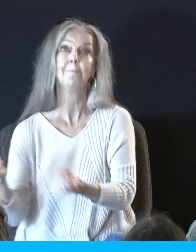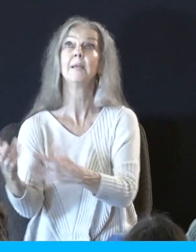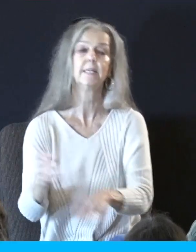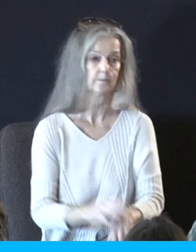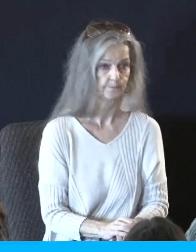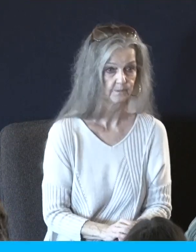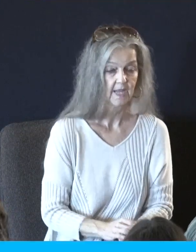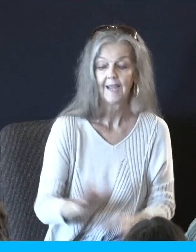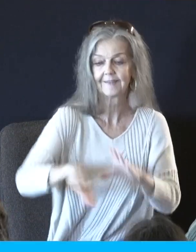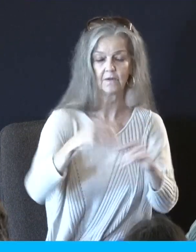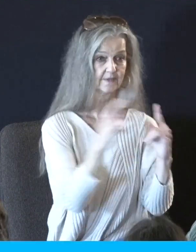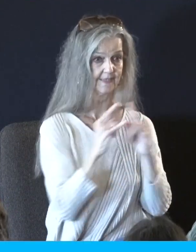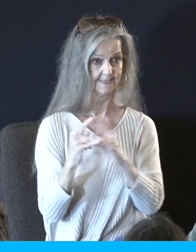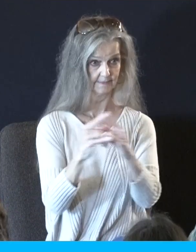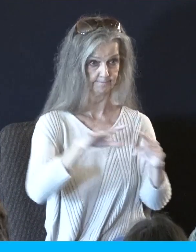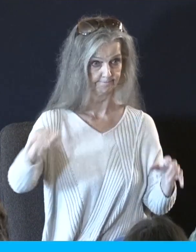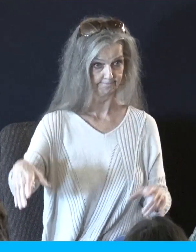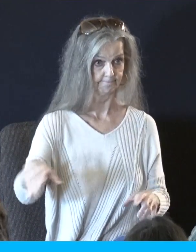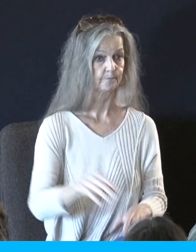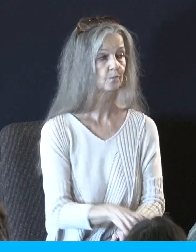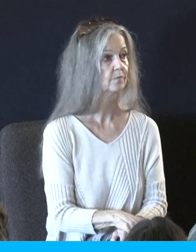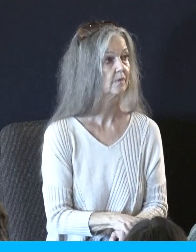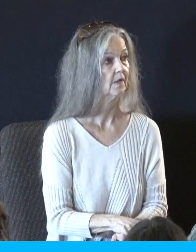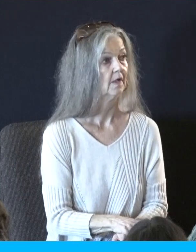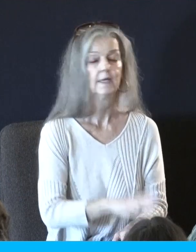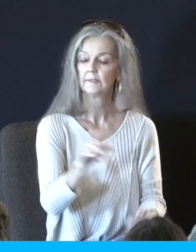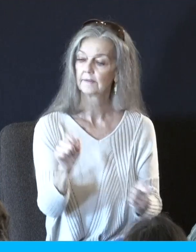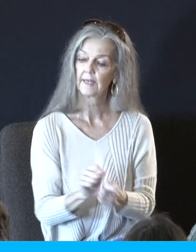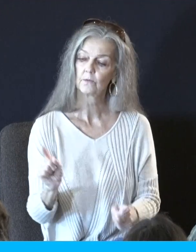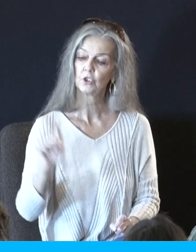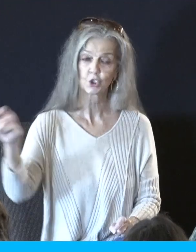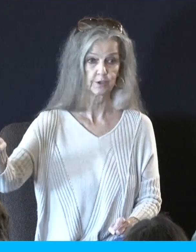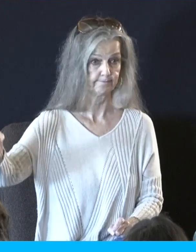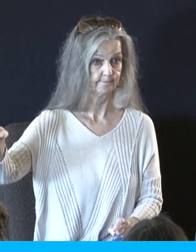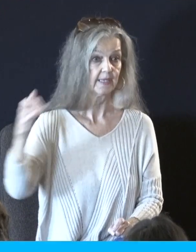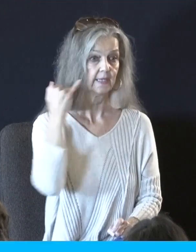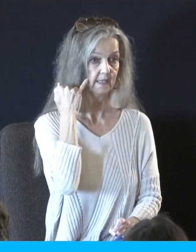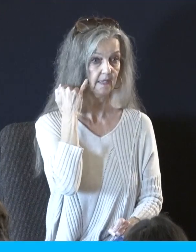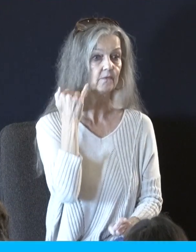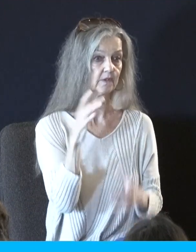outside the plain where the Israelites would have camped, so it's exactly where it should be if this is where that story took place.